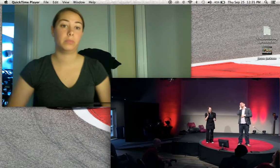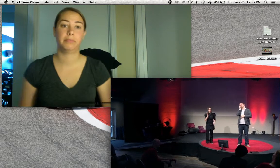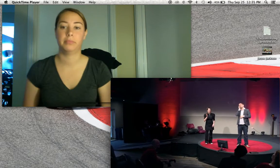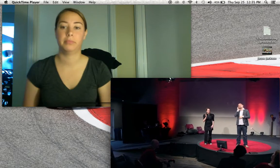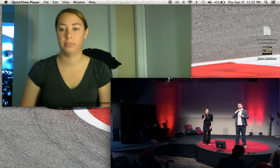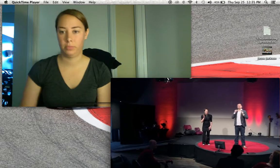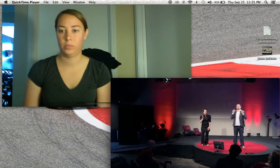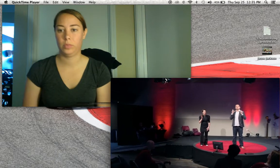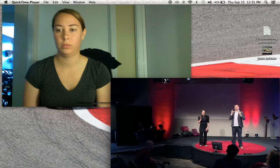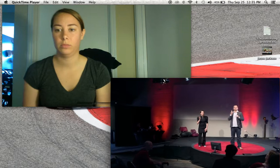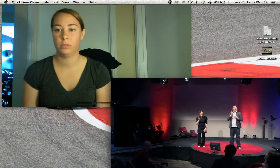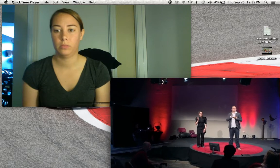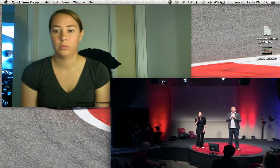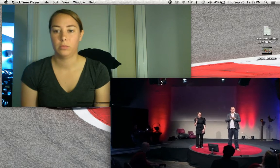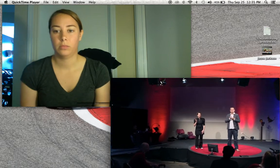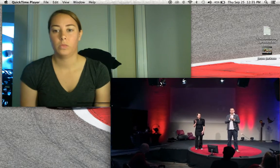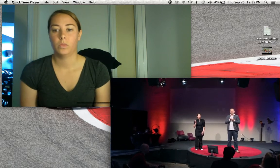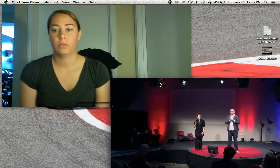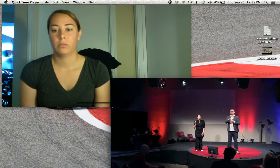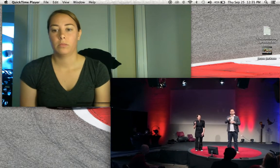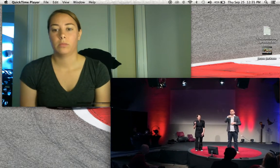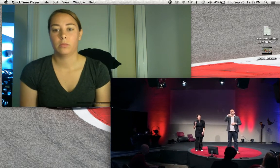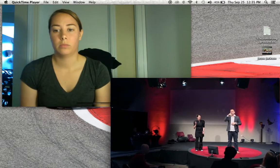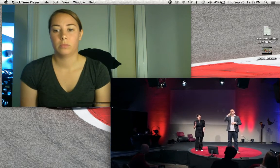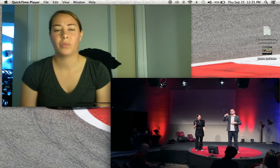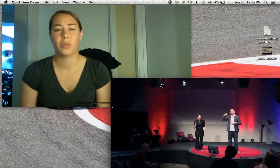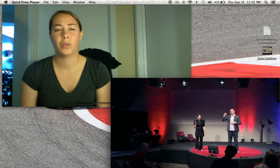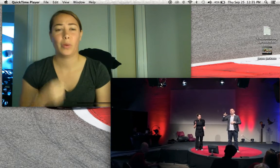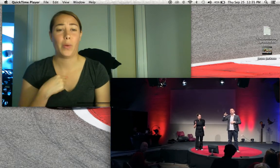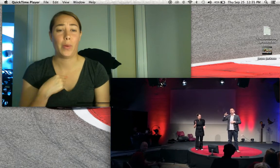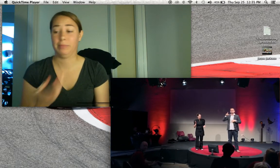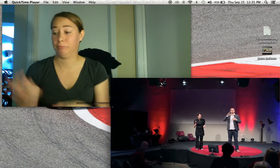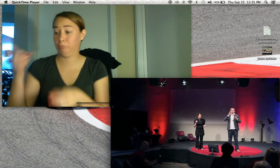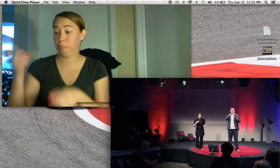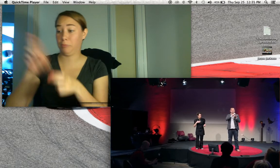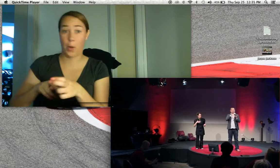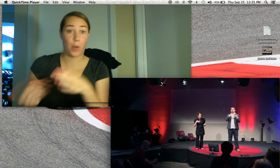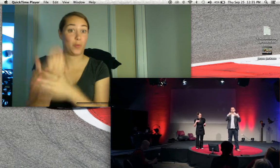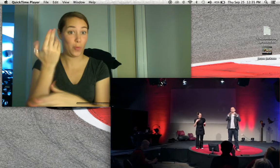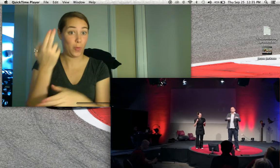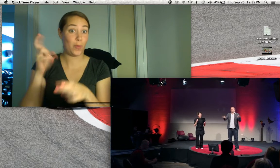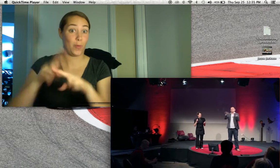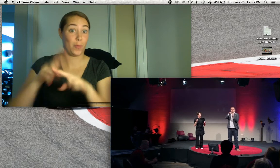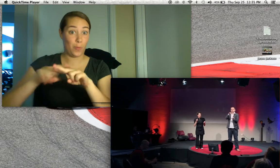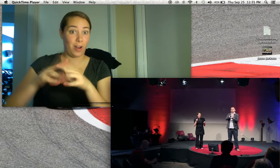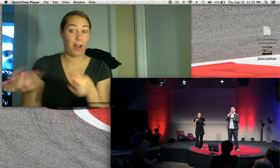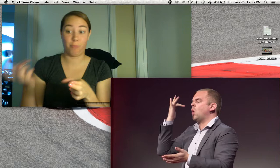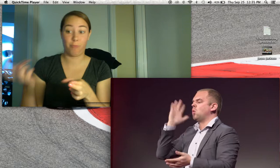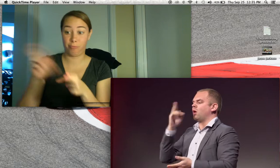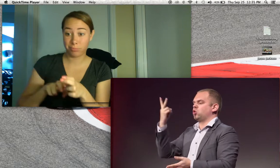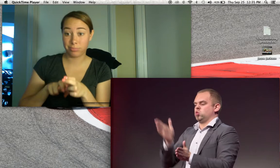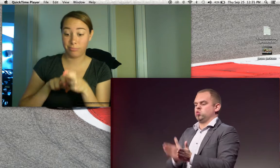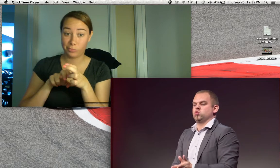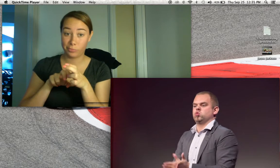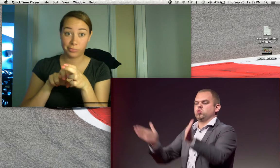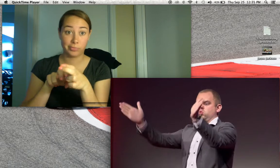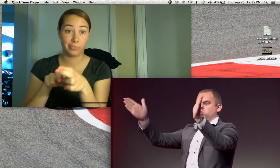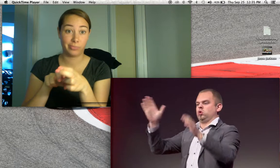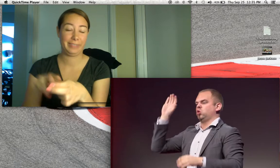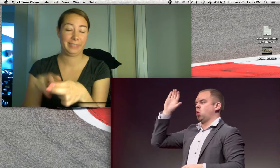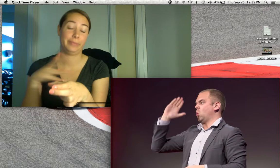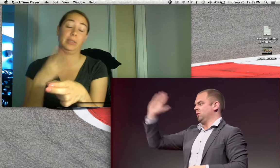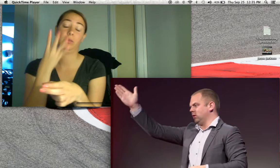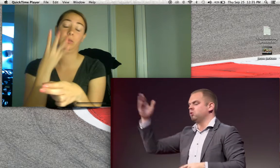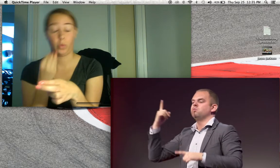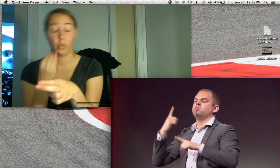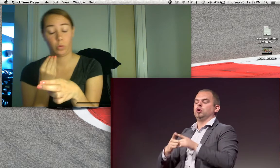you can guess what happened. Okay, so I woke up with that same feeling again, I just passed station Neppel, which is a